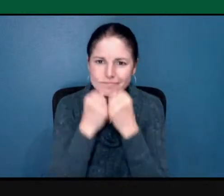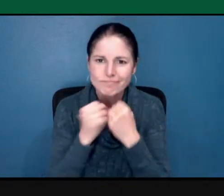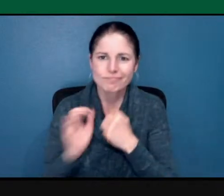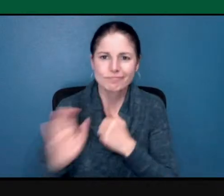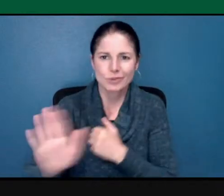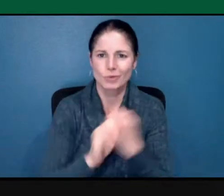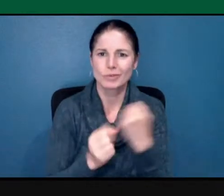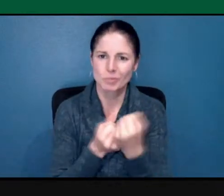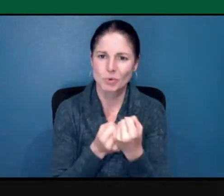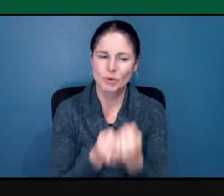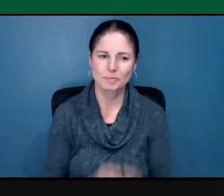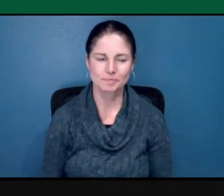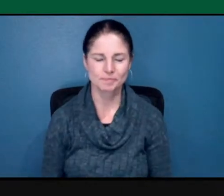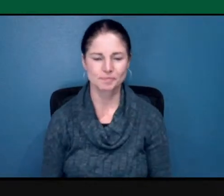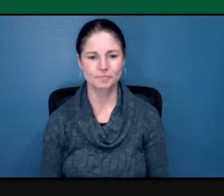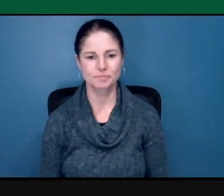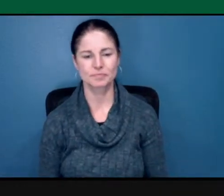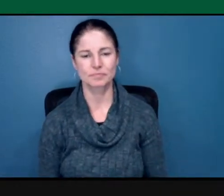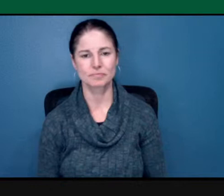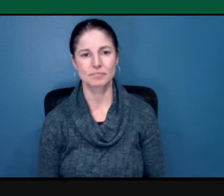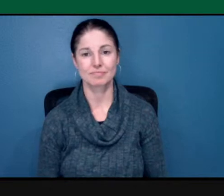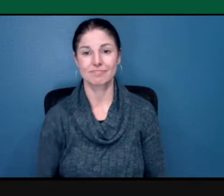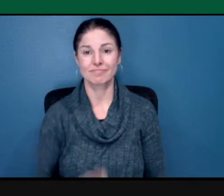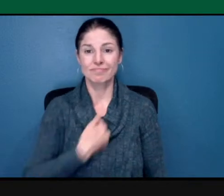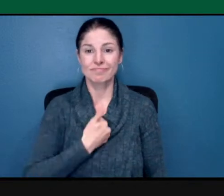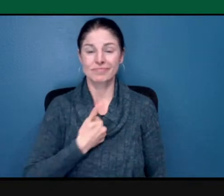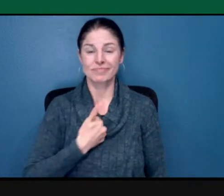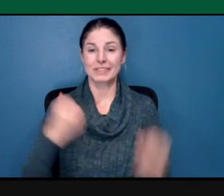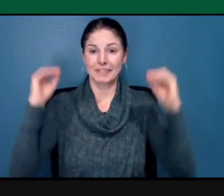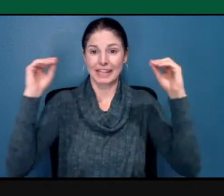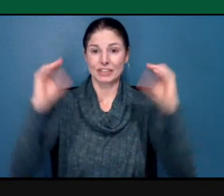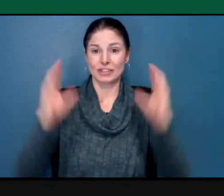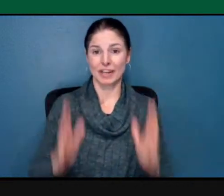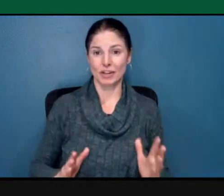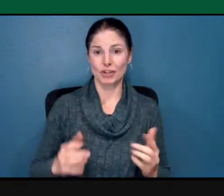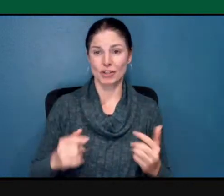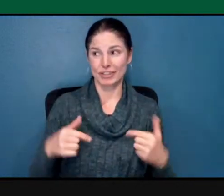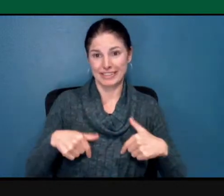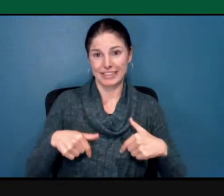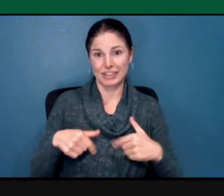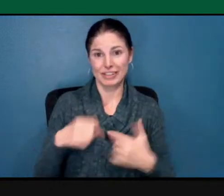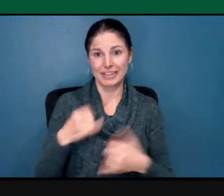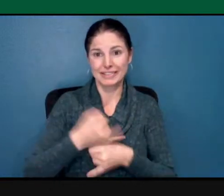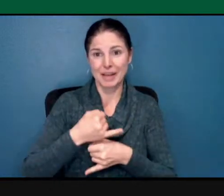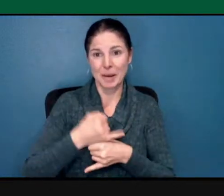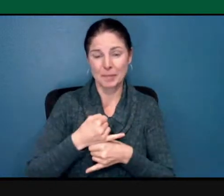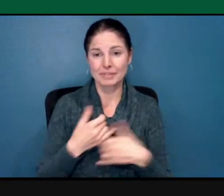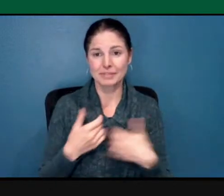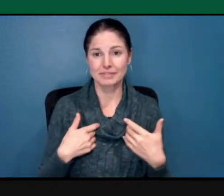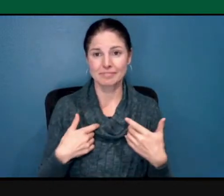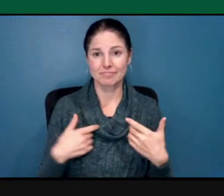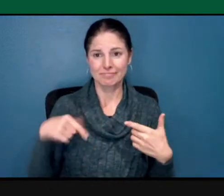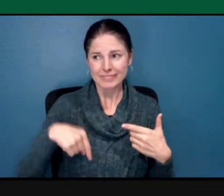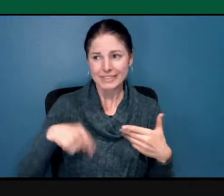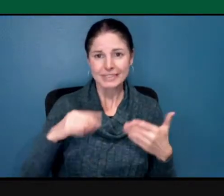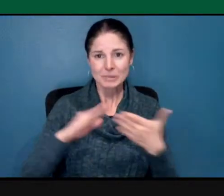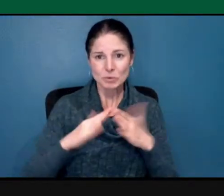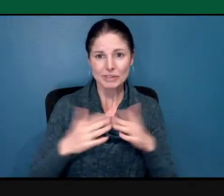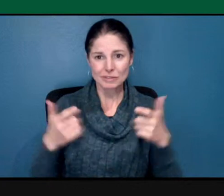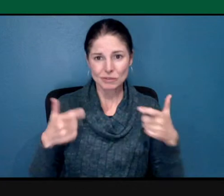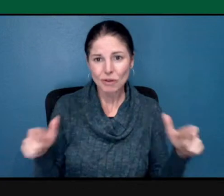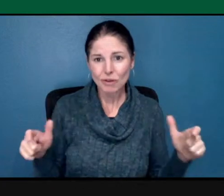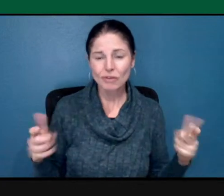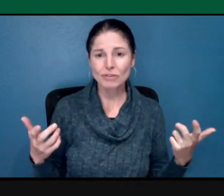As an educator on this campus, I know that we are a community with a large capacity to do this work with courage